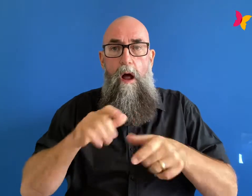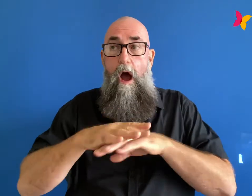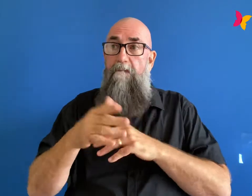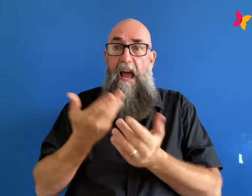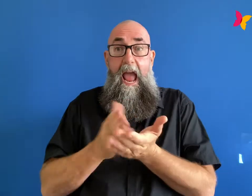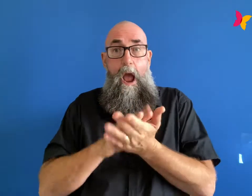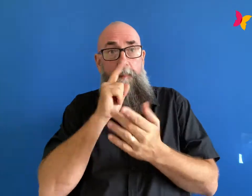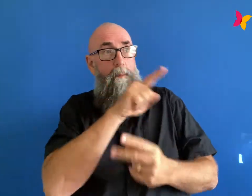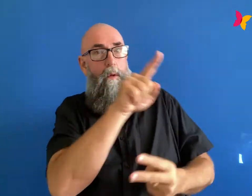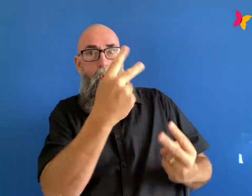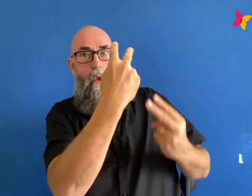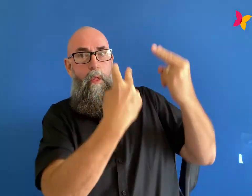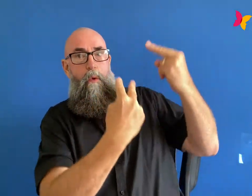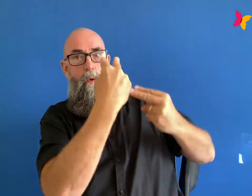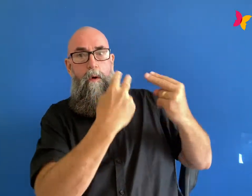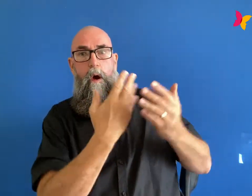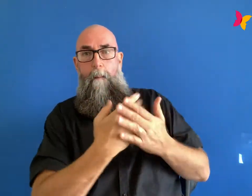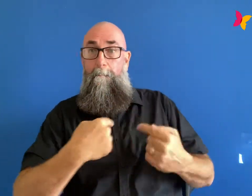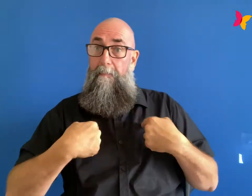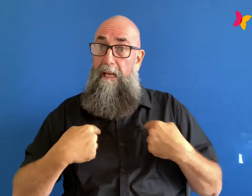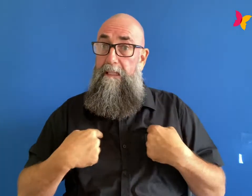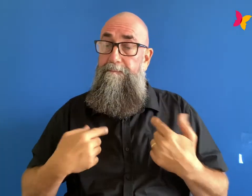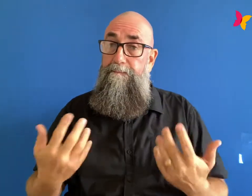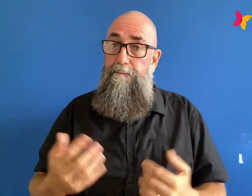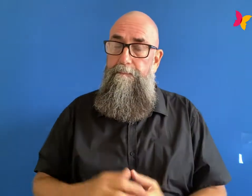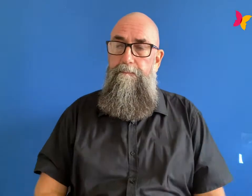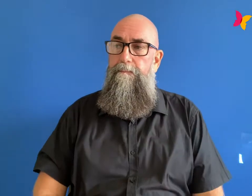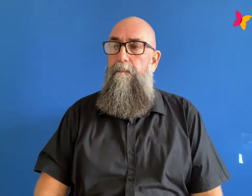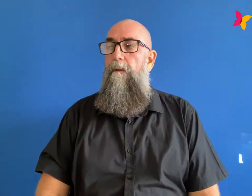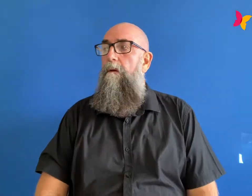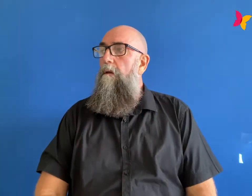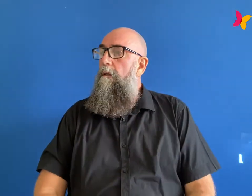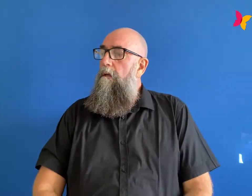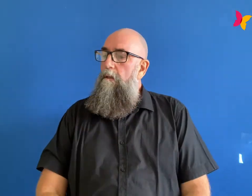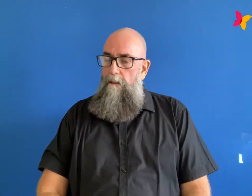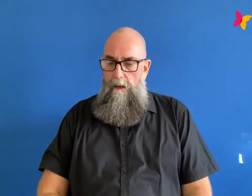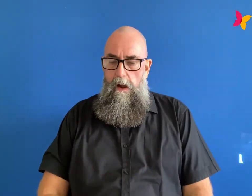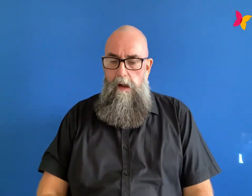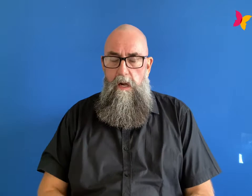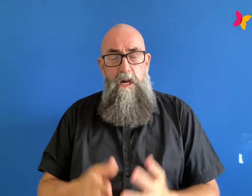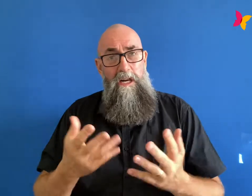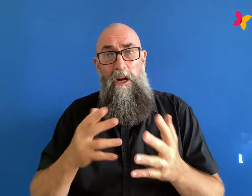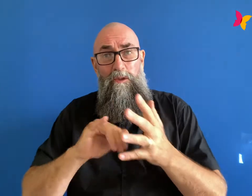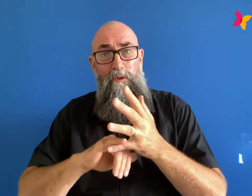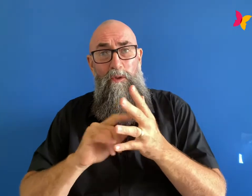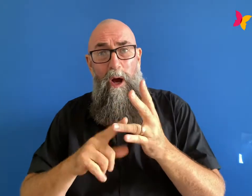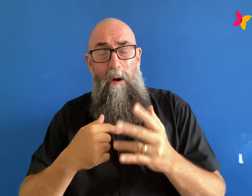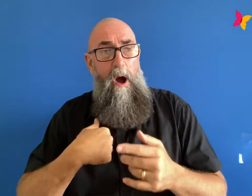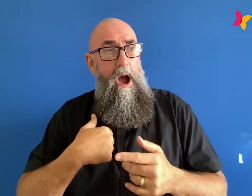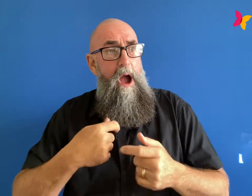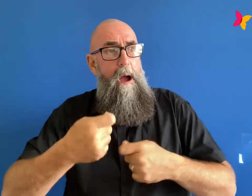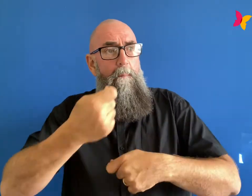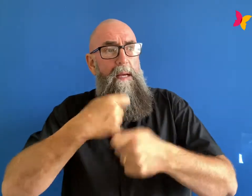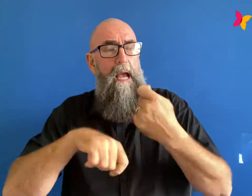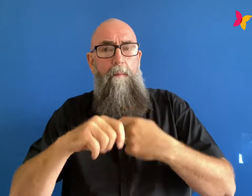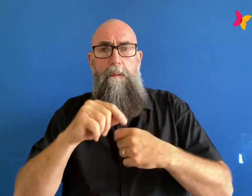so i became very obsessed with hygiene